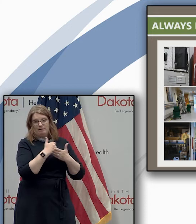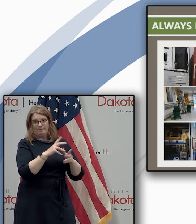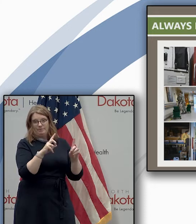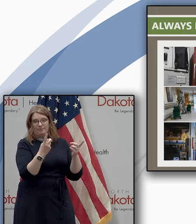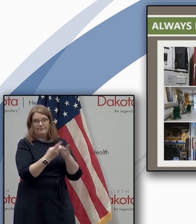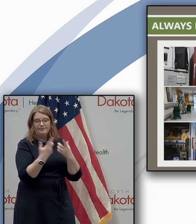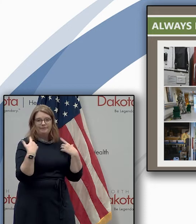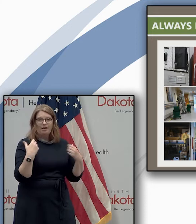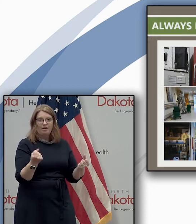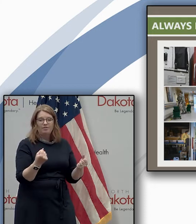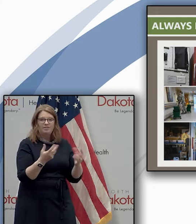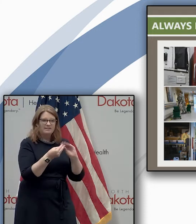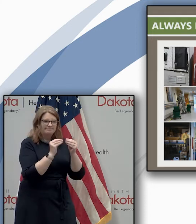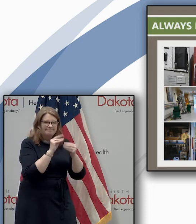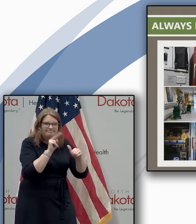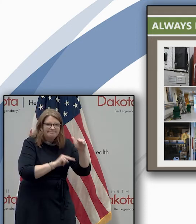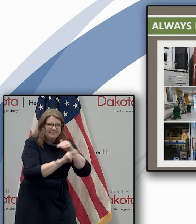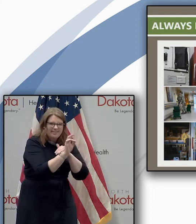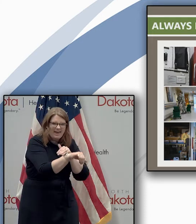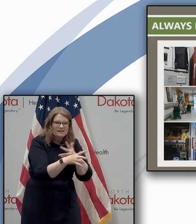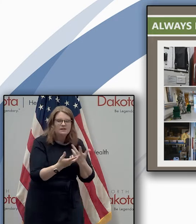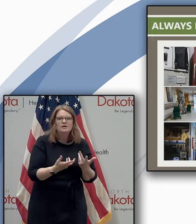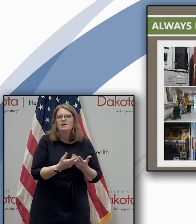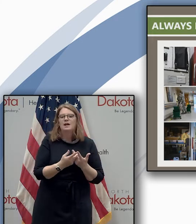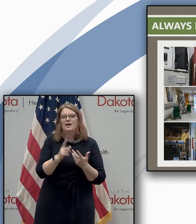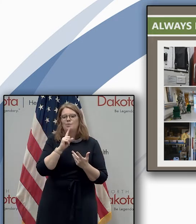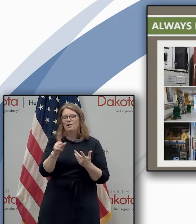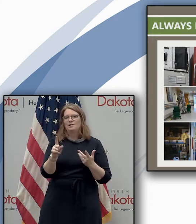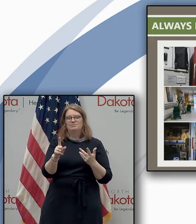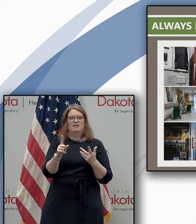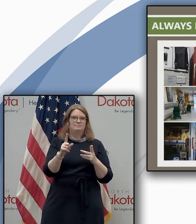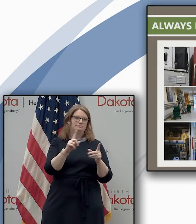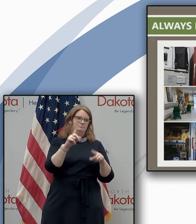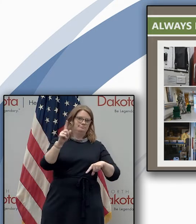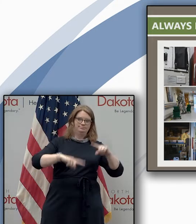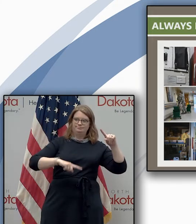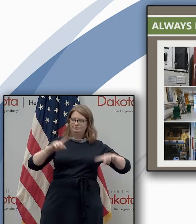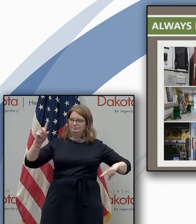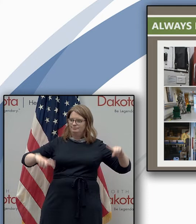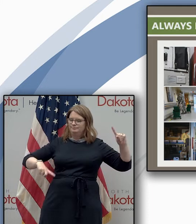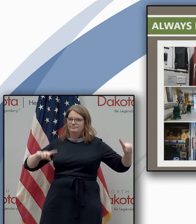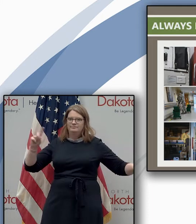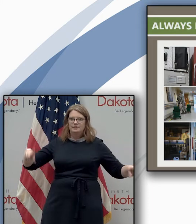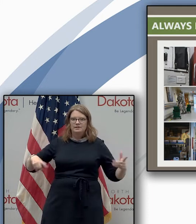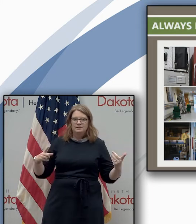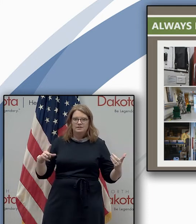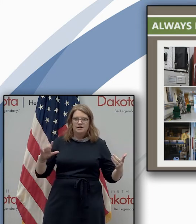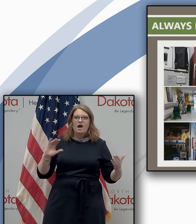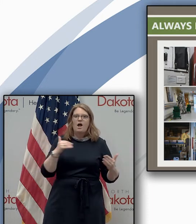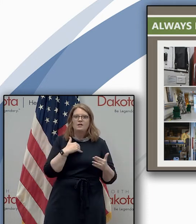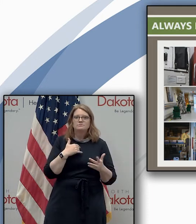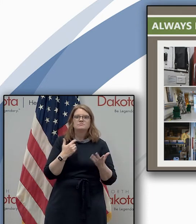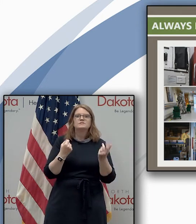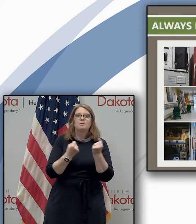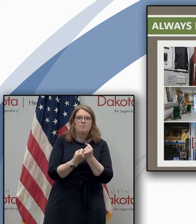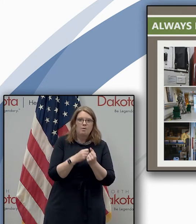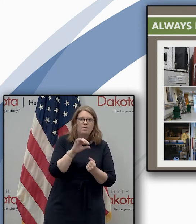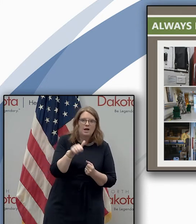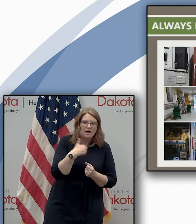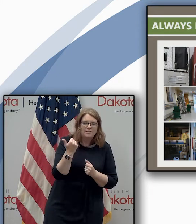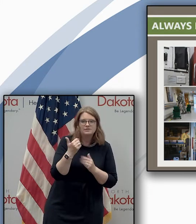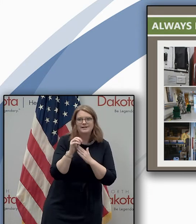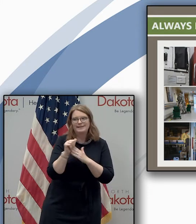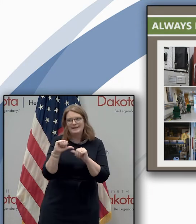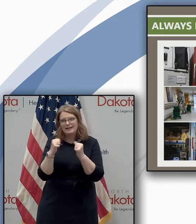long-term care just across the board our job is to support others the lead agency the department of health